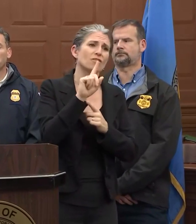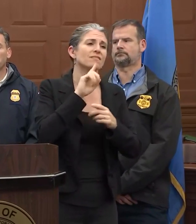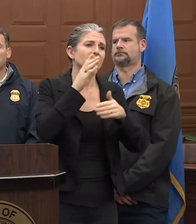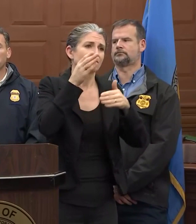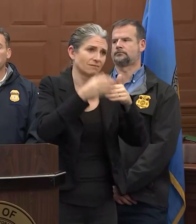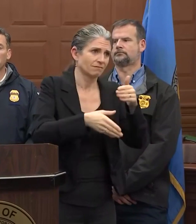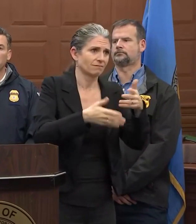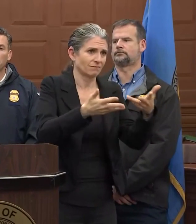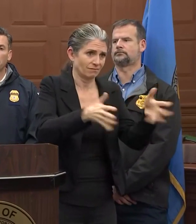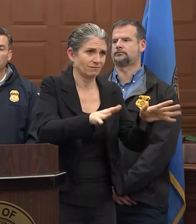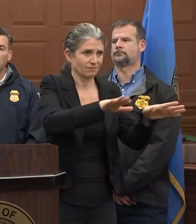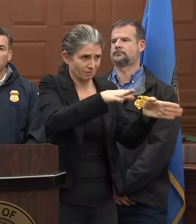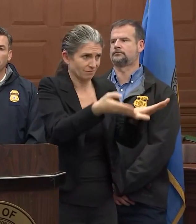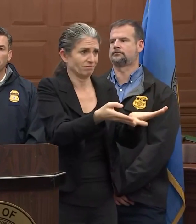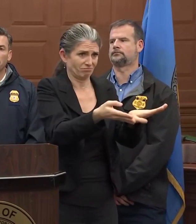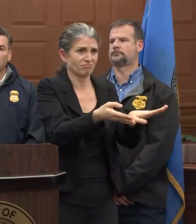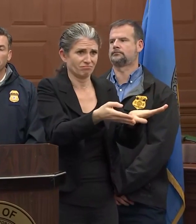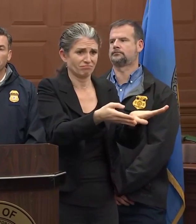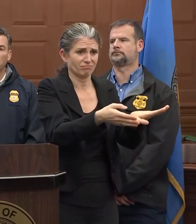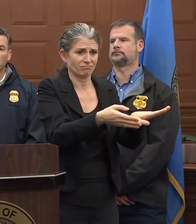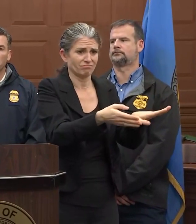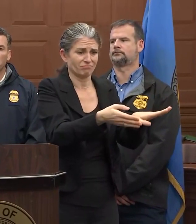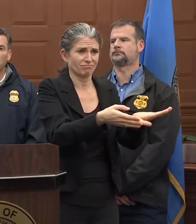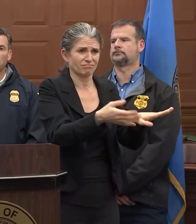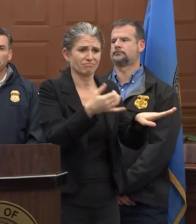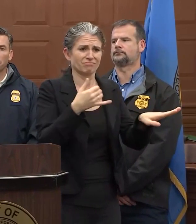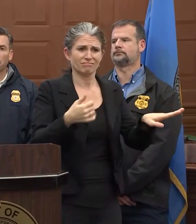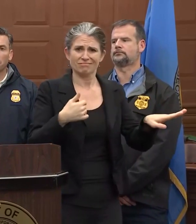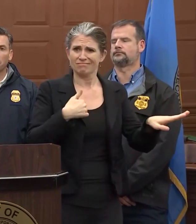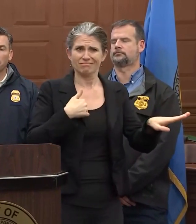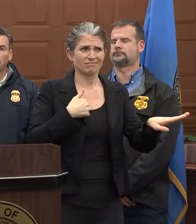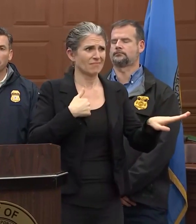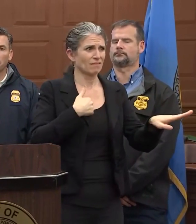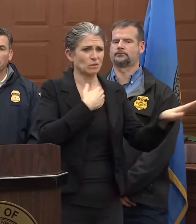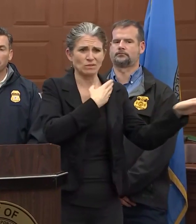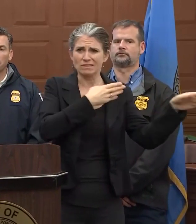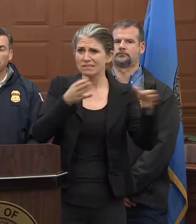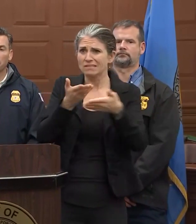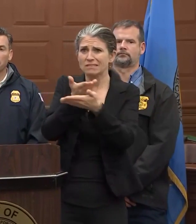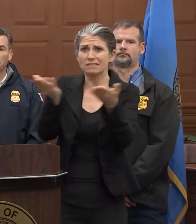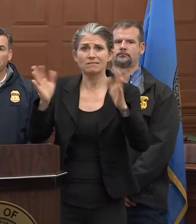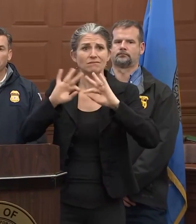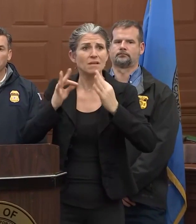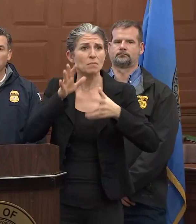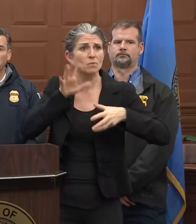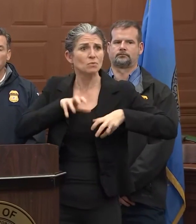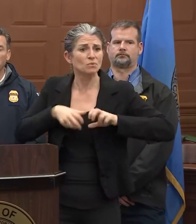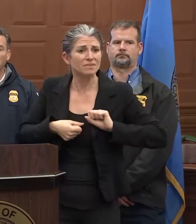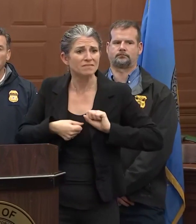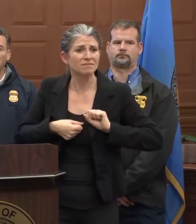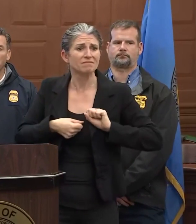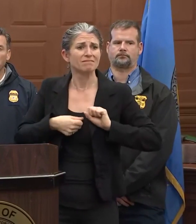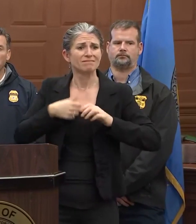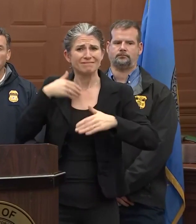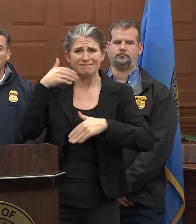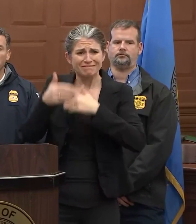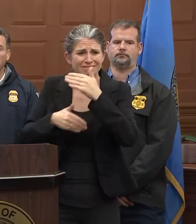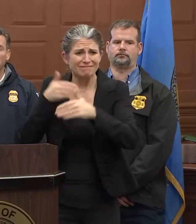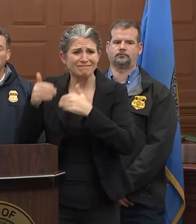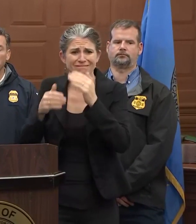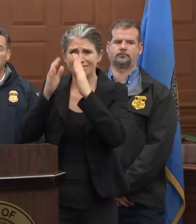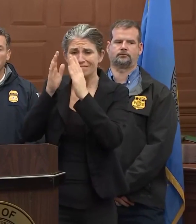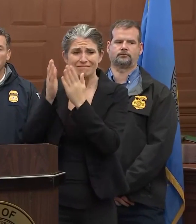I just don't want to forget the families that are grieving and will continue to grieve. I don't want to forget the law enforcement officials that have worked